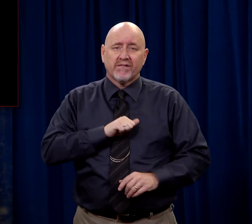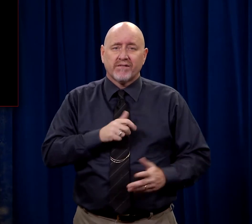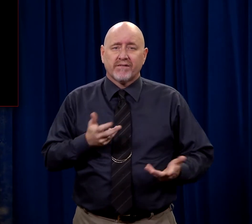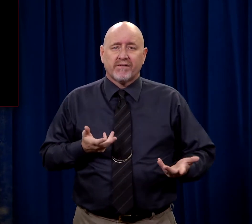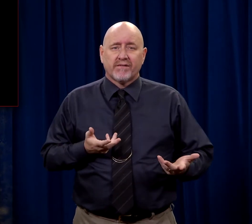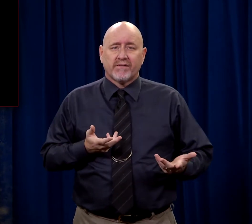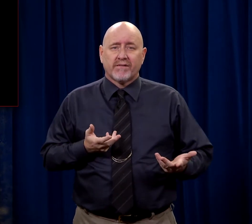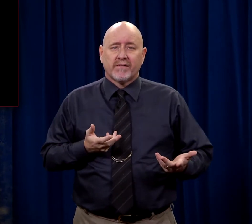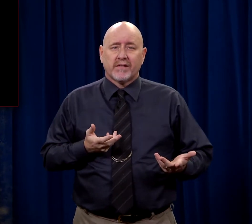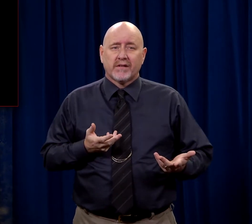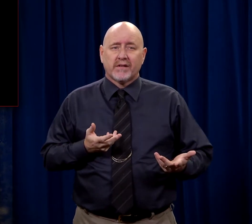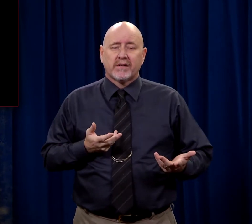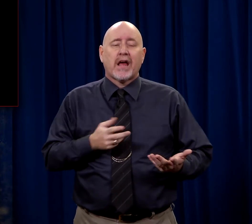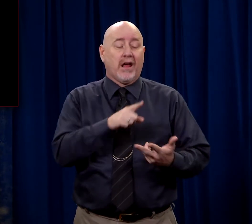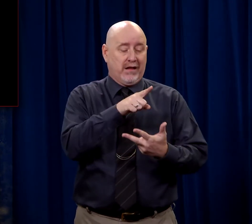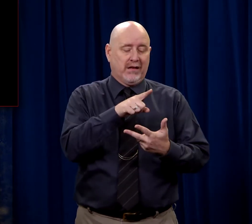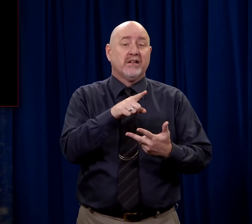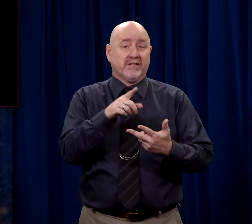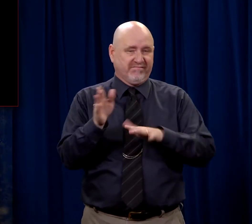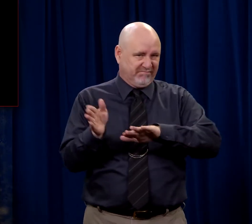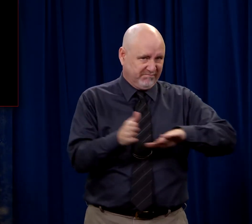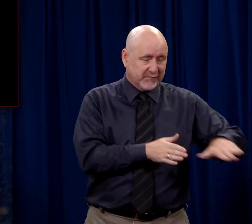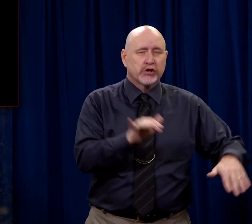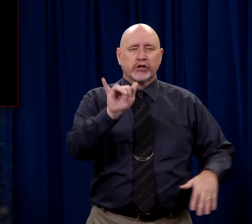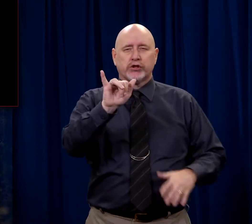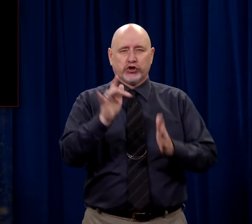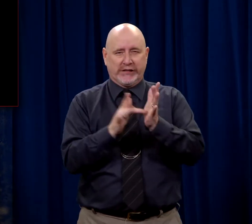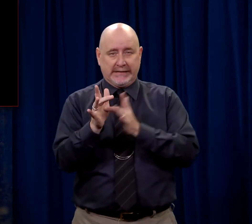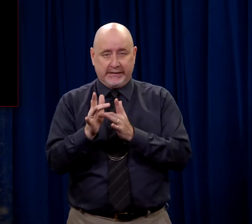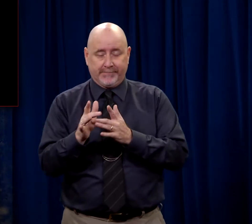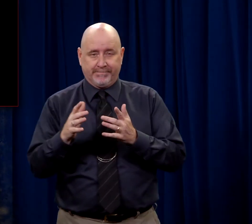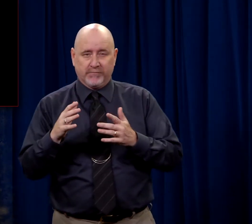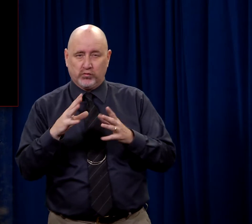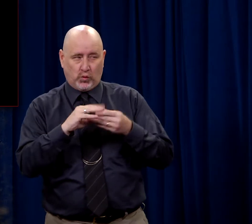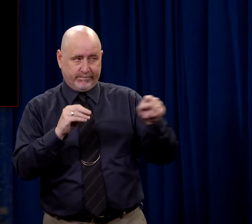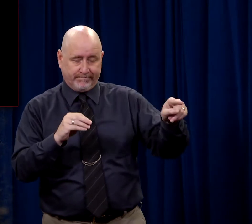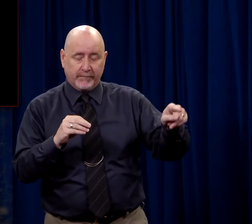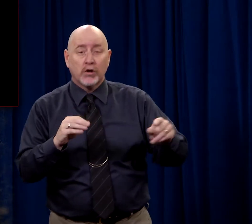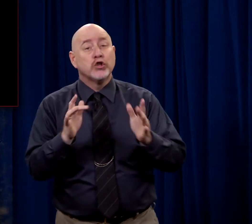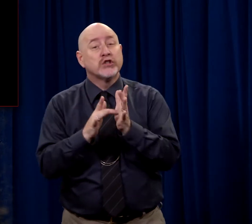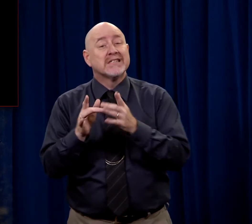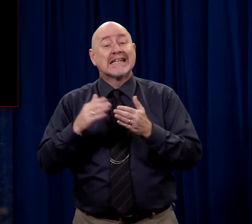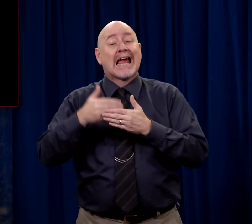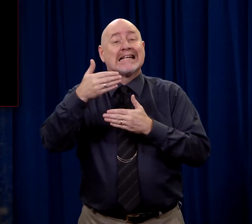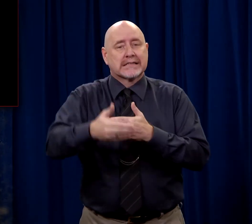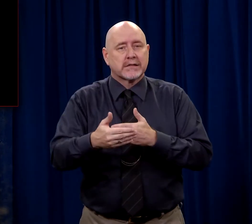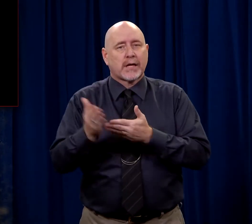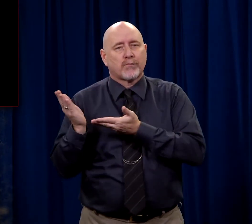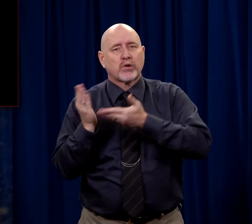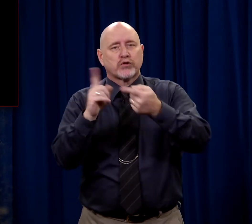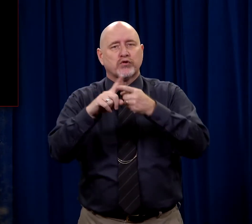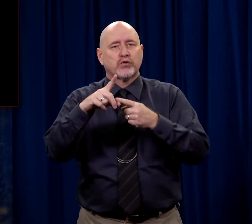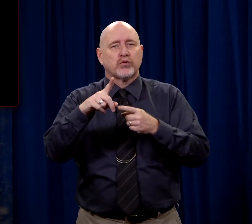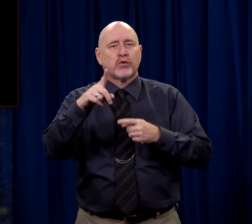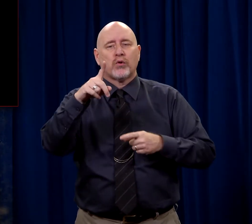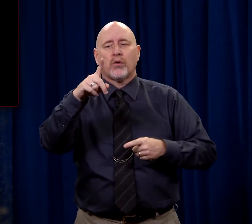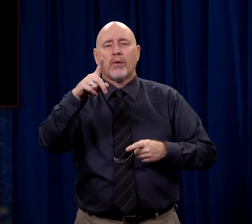hand. Now back to Jesus. They take him then to Pilate to the